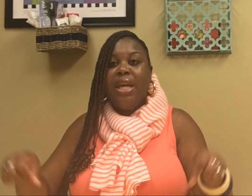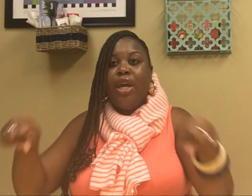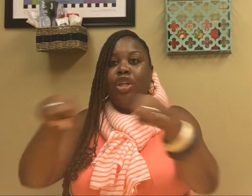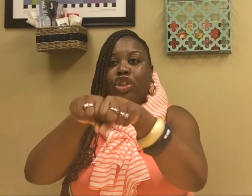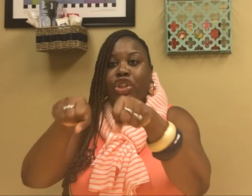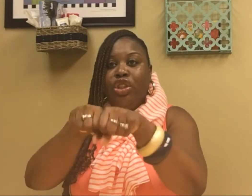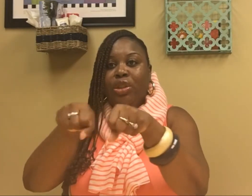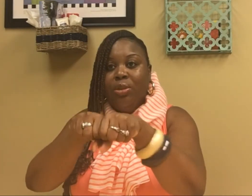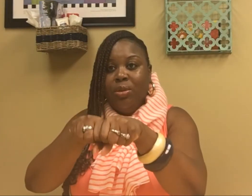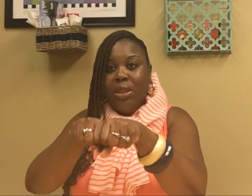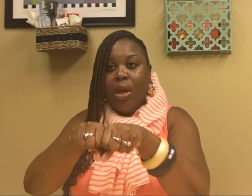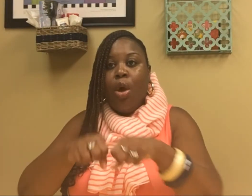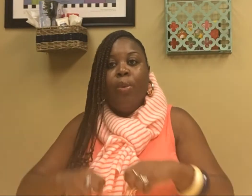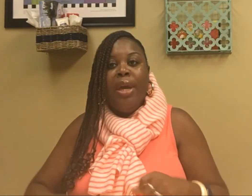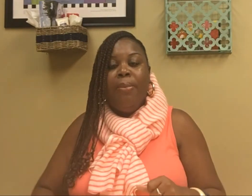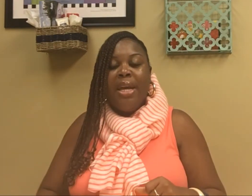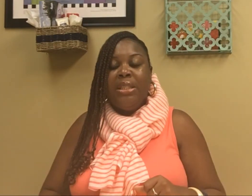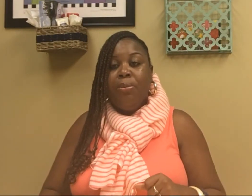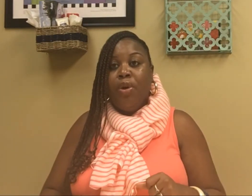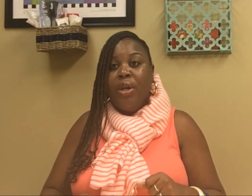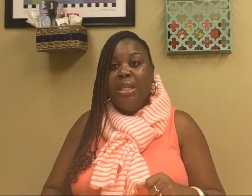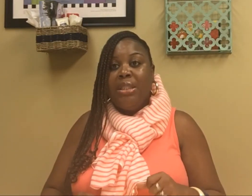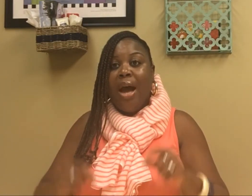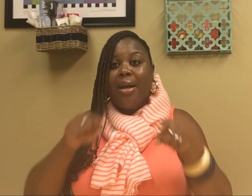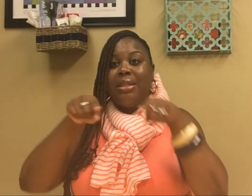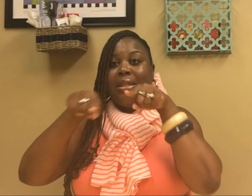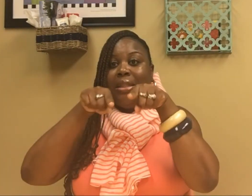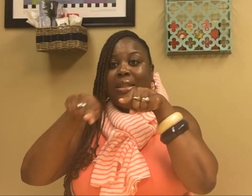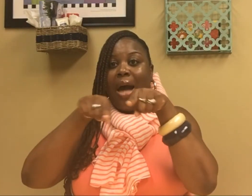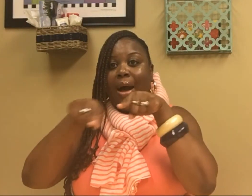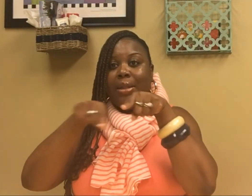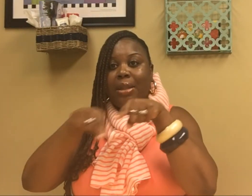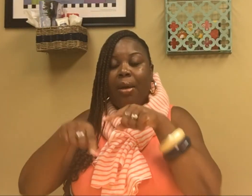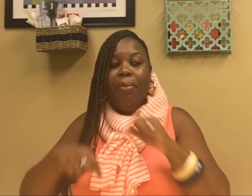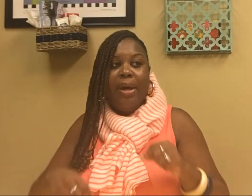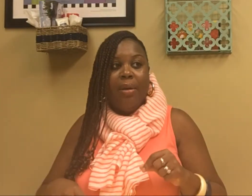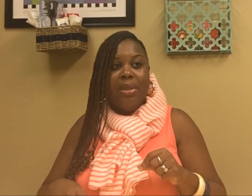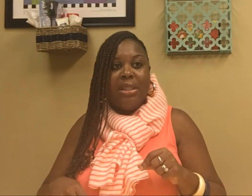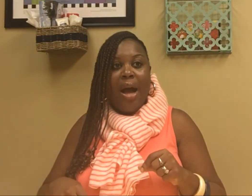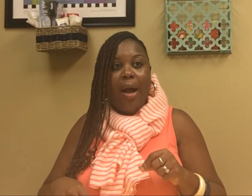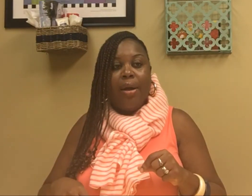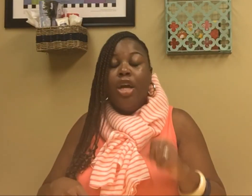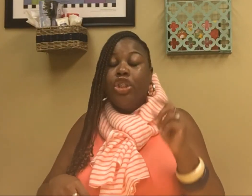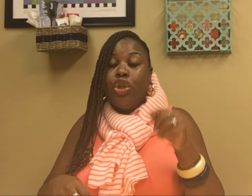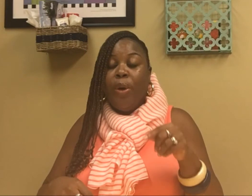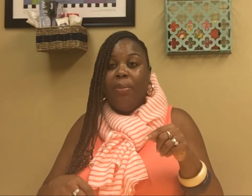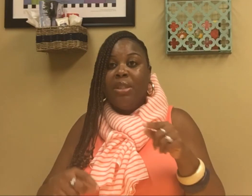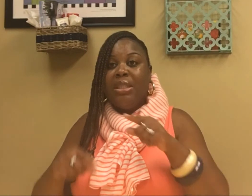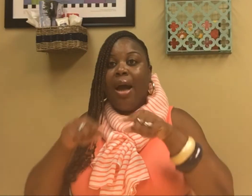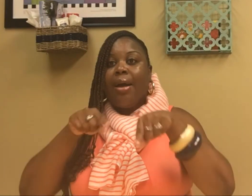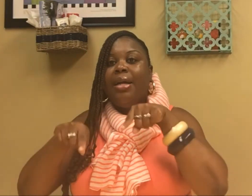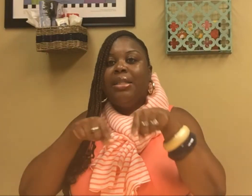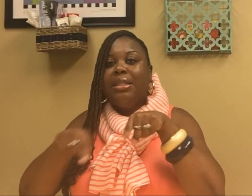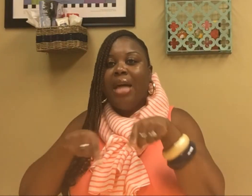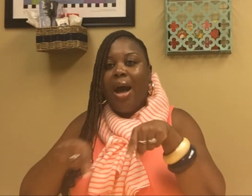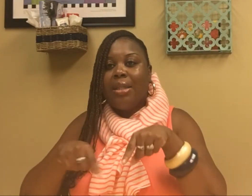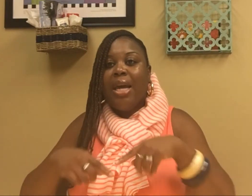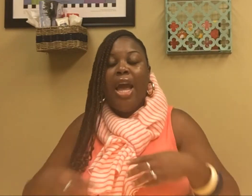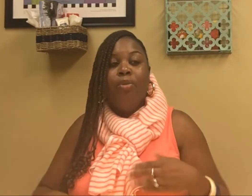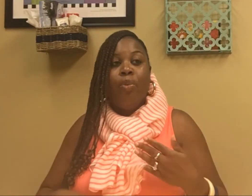say, shoes. When he began to put on his socks, socks, pick up the sock, show him the sock, socks. And when